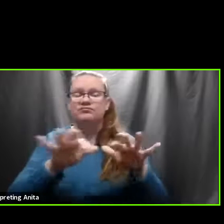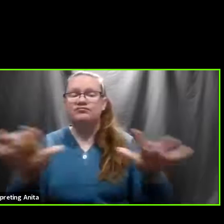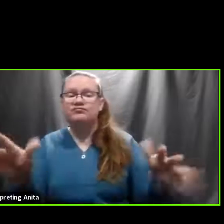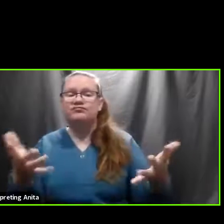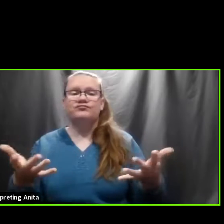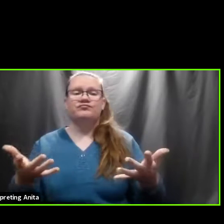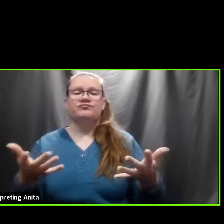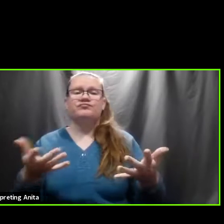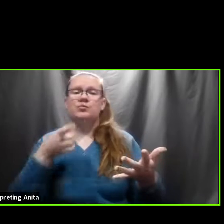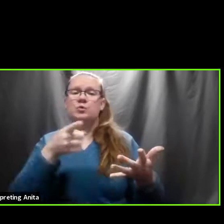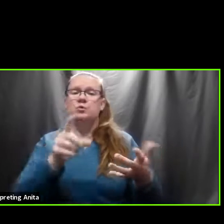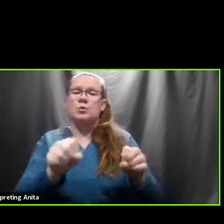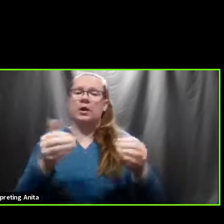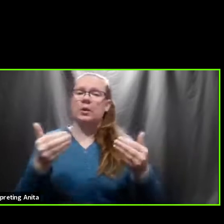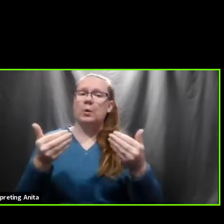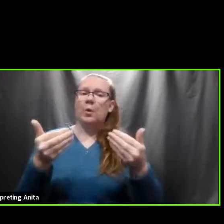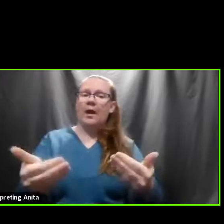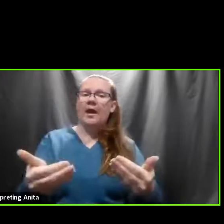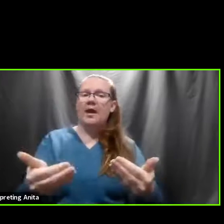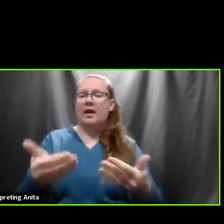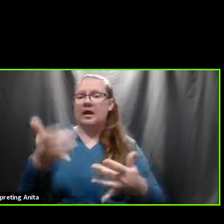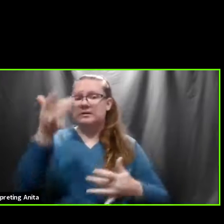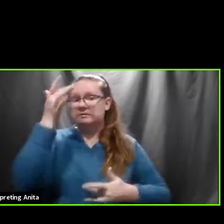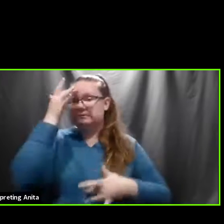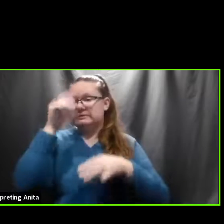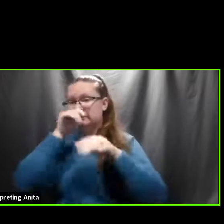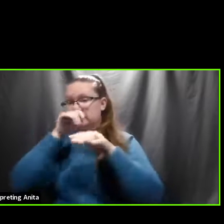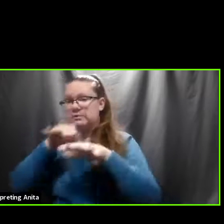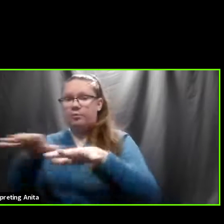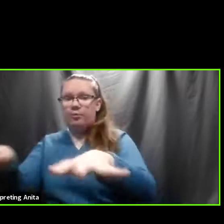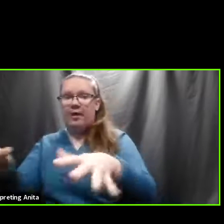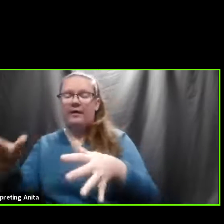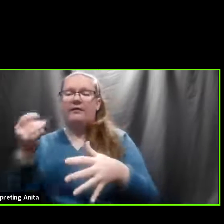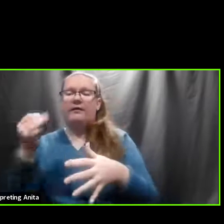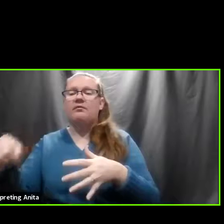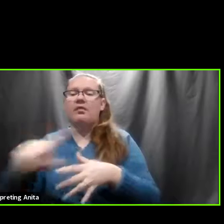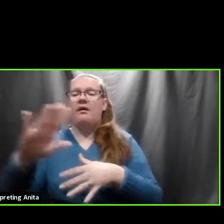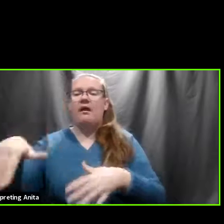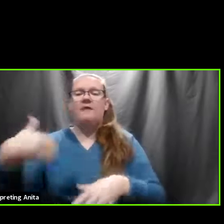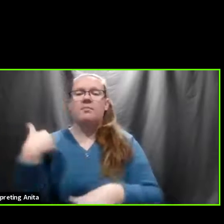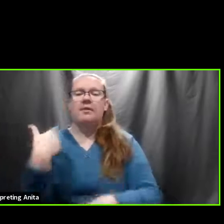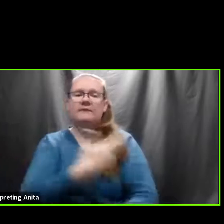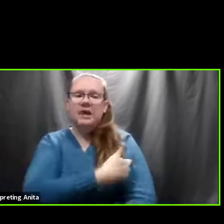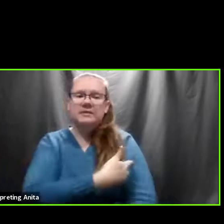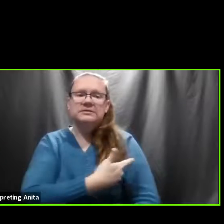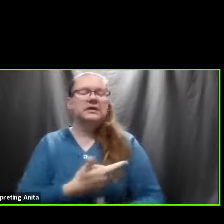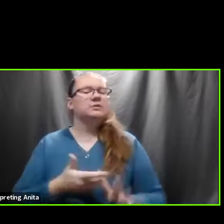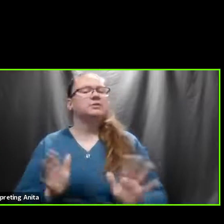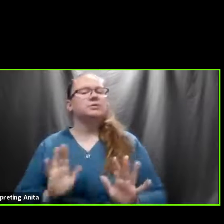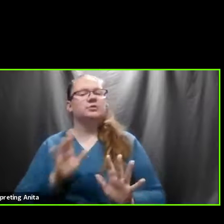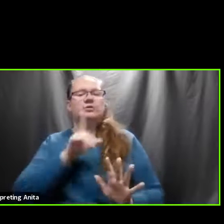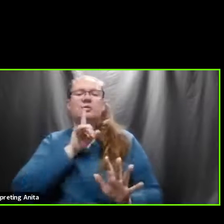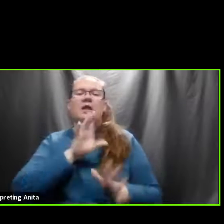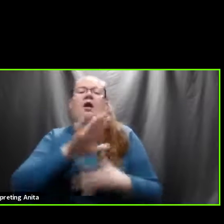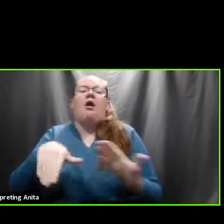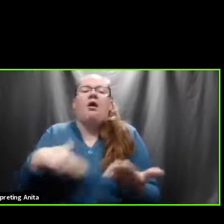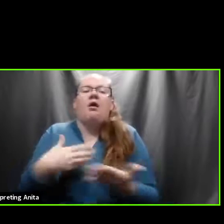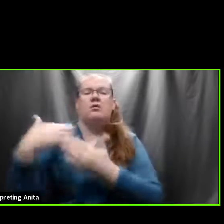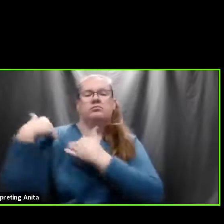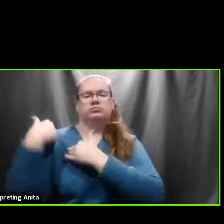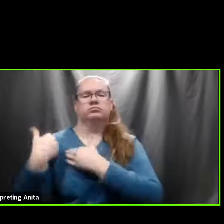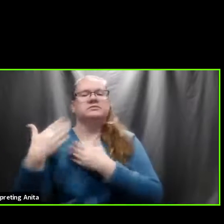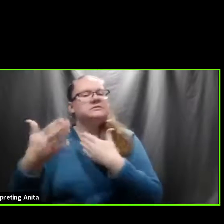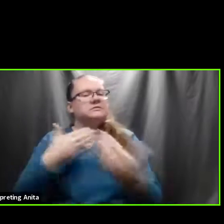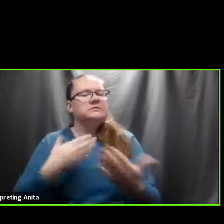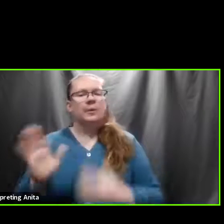can go ahead and still spread that virus to them, especially if they haven't been vaccinated. So it's really upon all of us, no matter what age